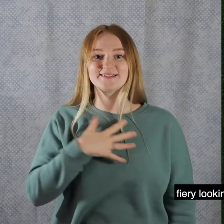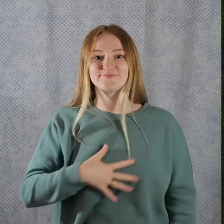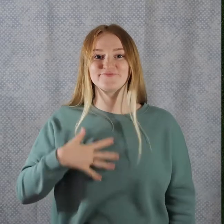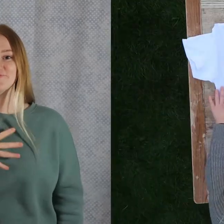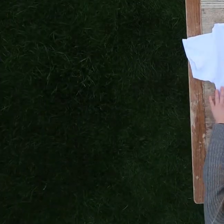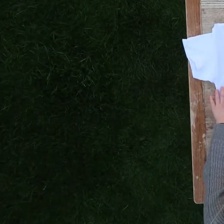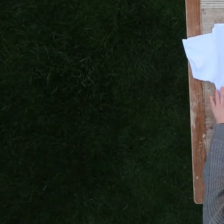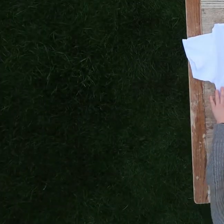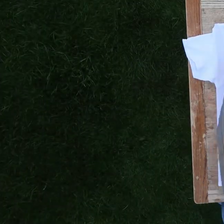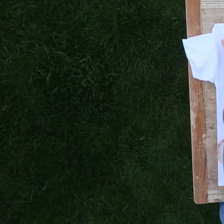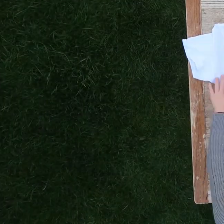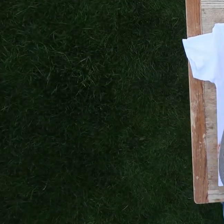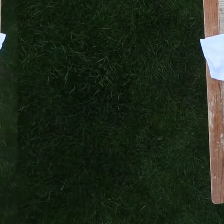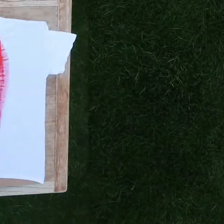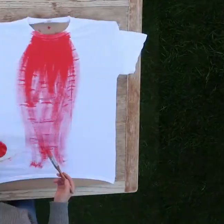bellies.